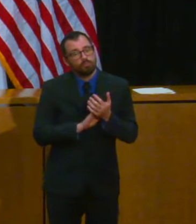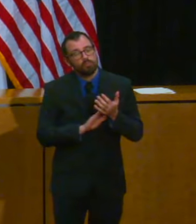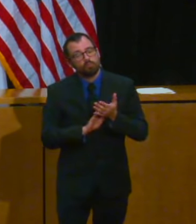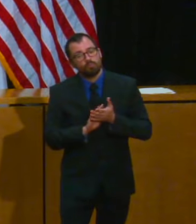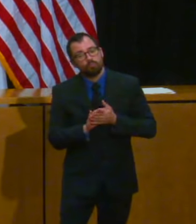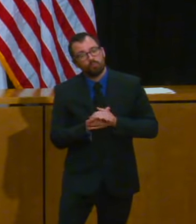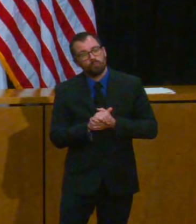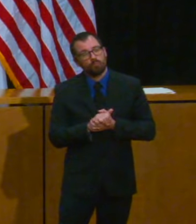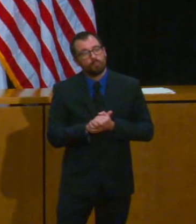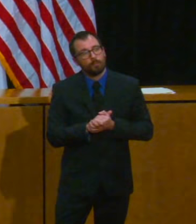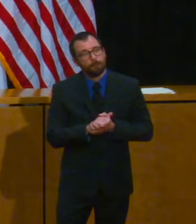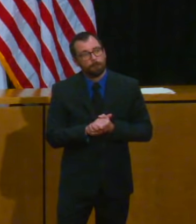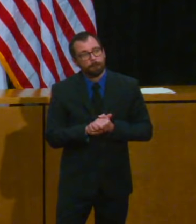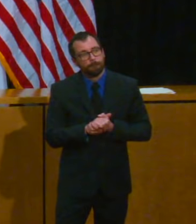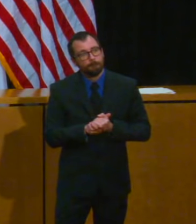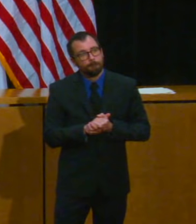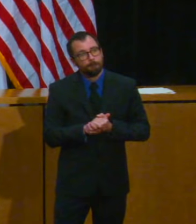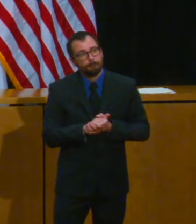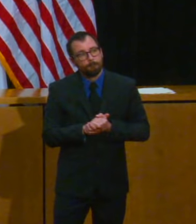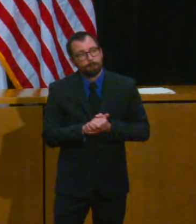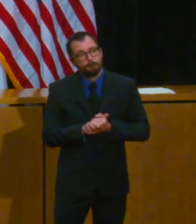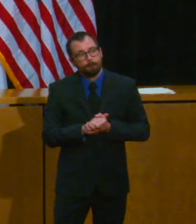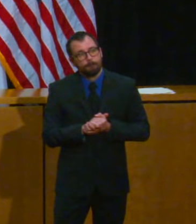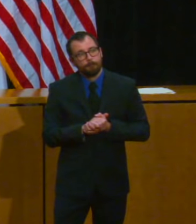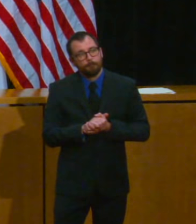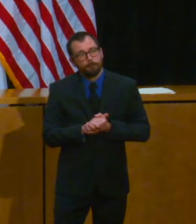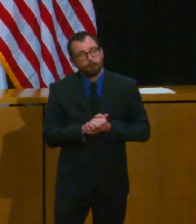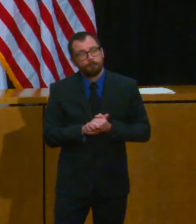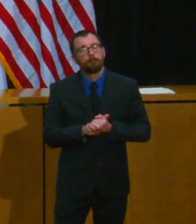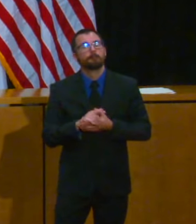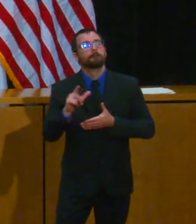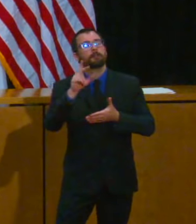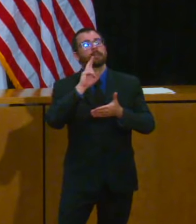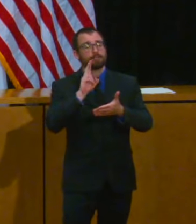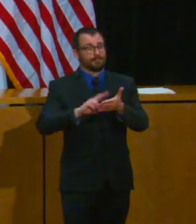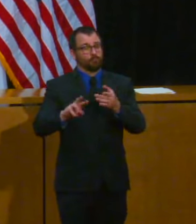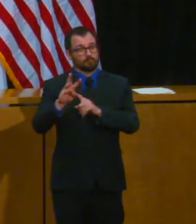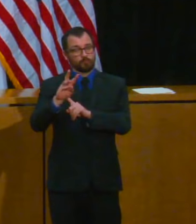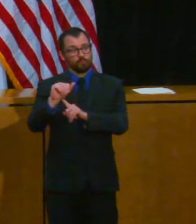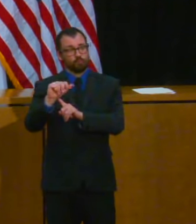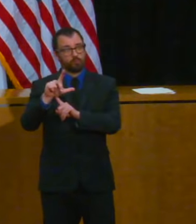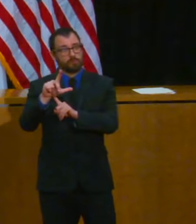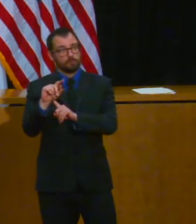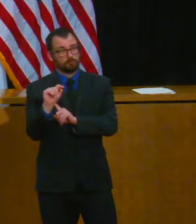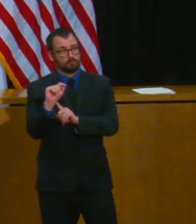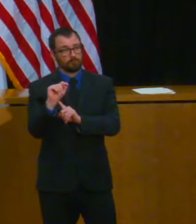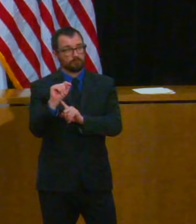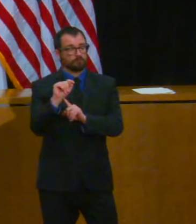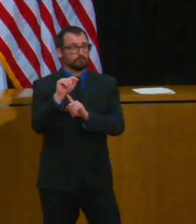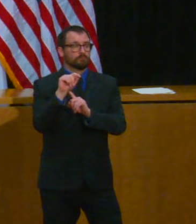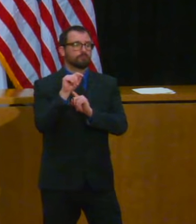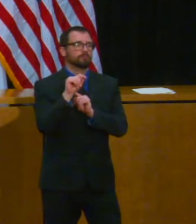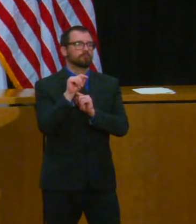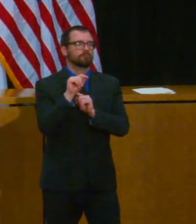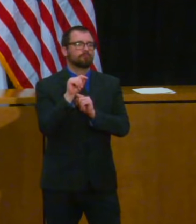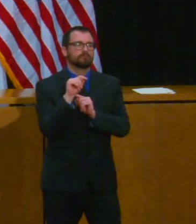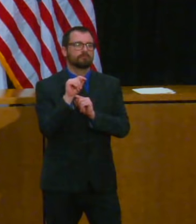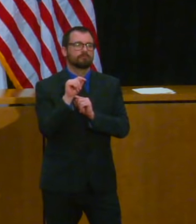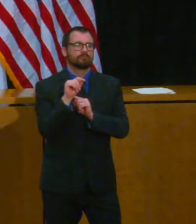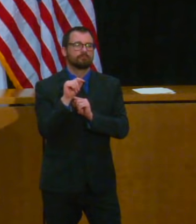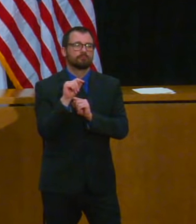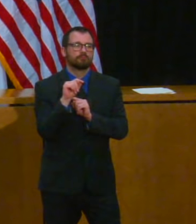Walmart was closed I think it was 40 of their employees 41